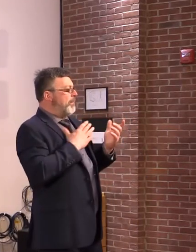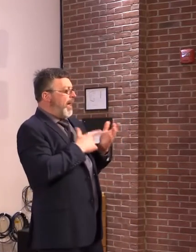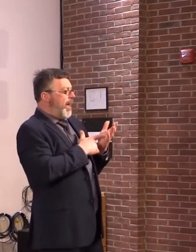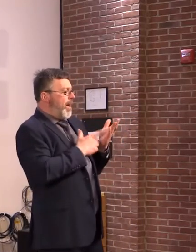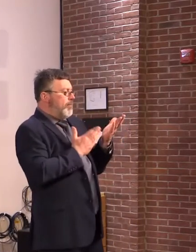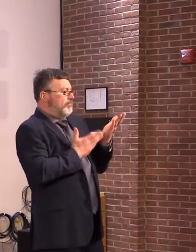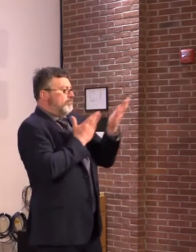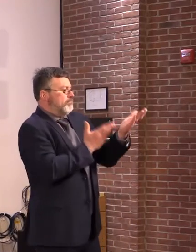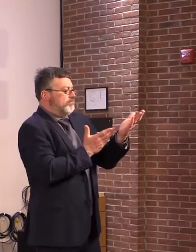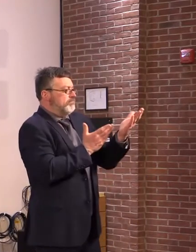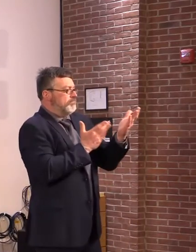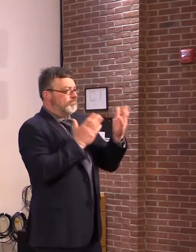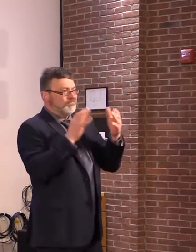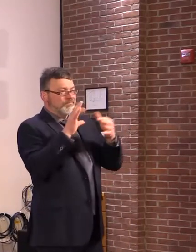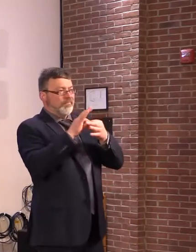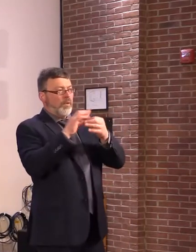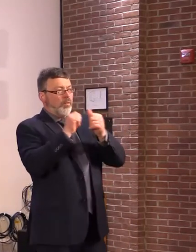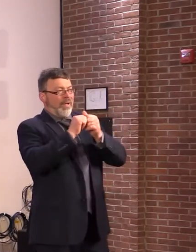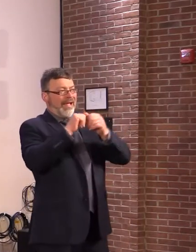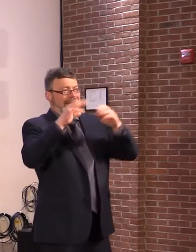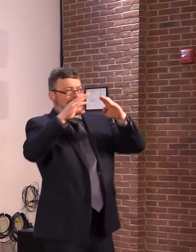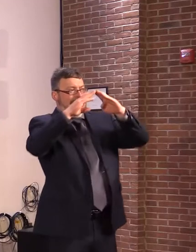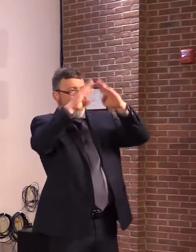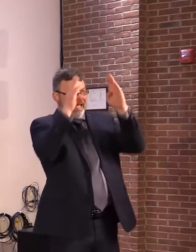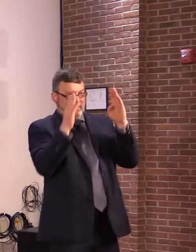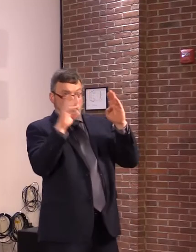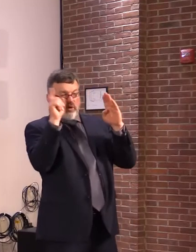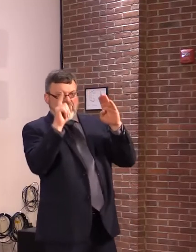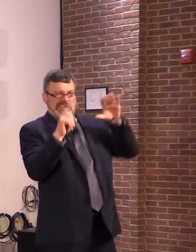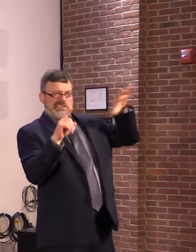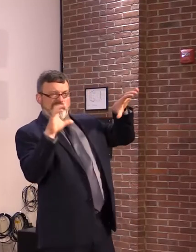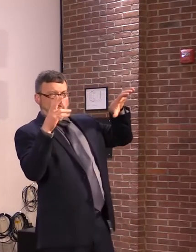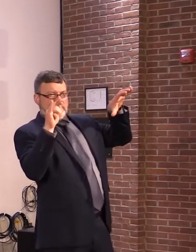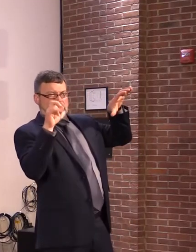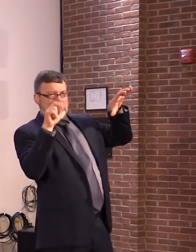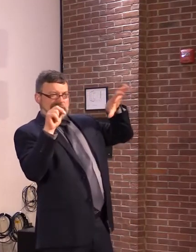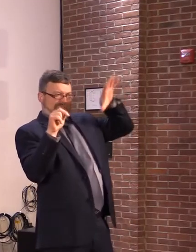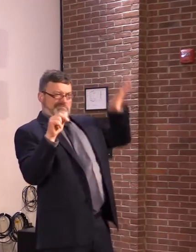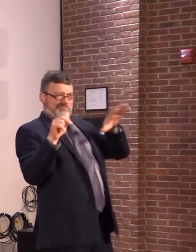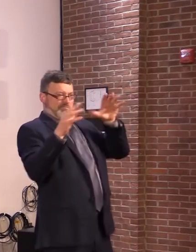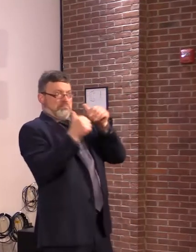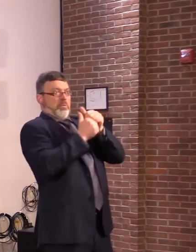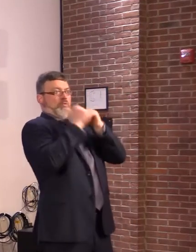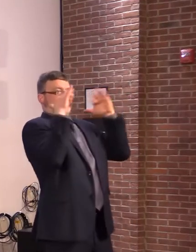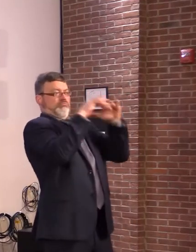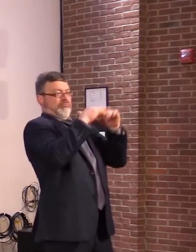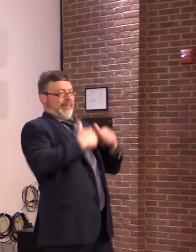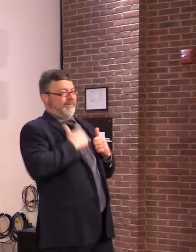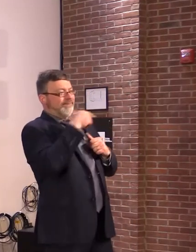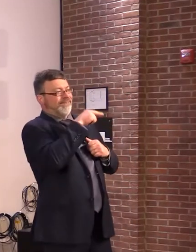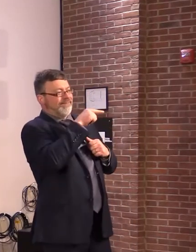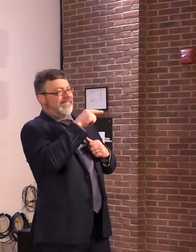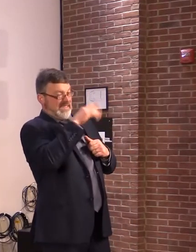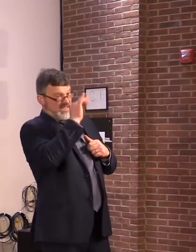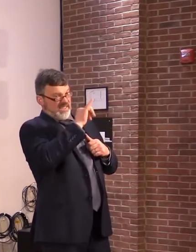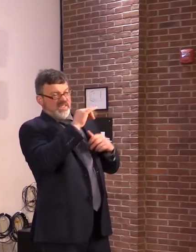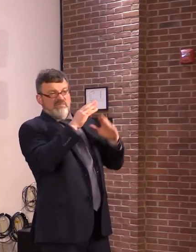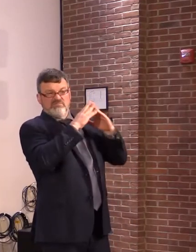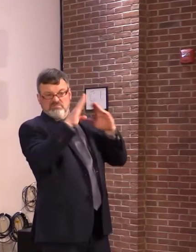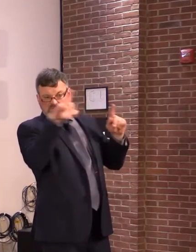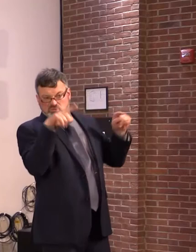especially in the Chittany County area. Burlington being the largest city in the county,